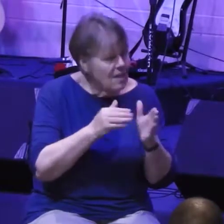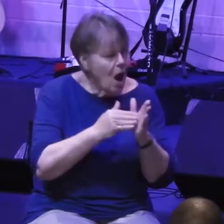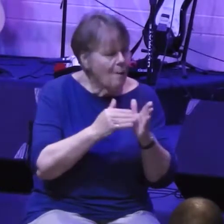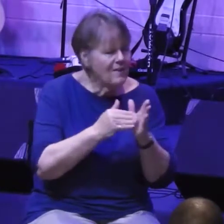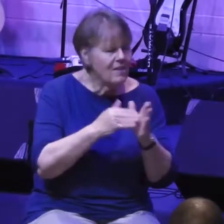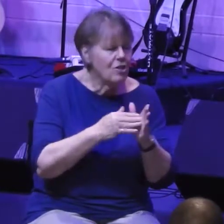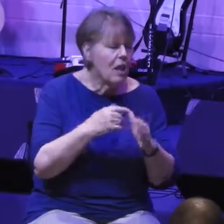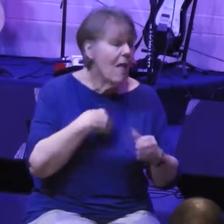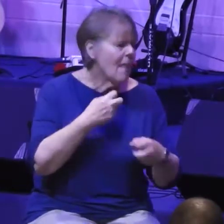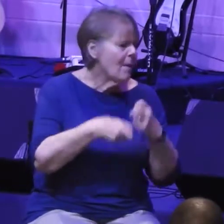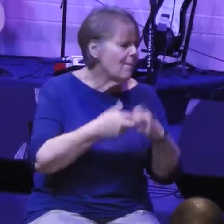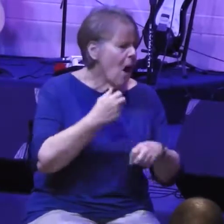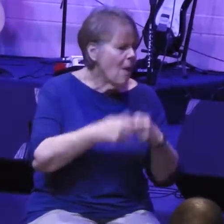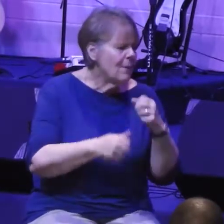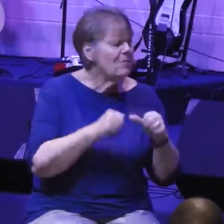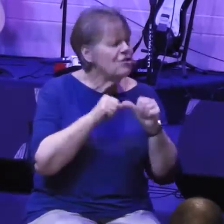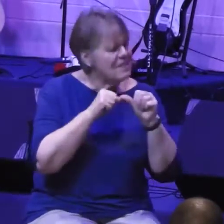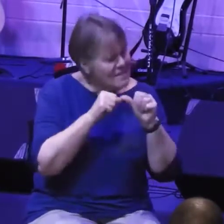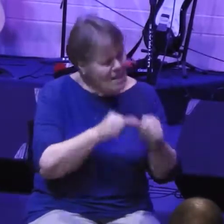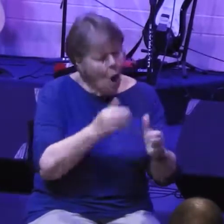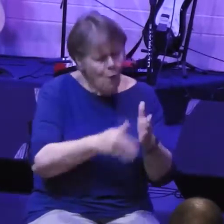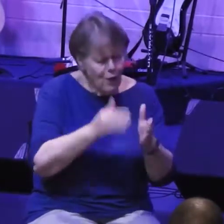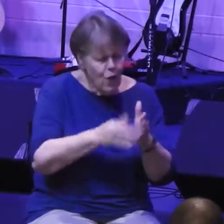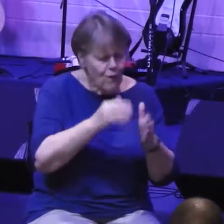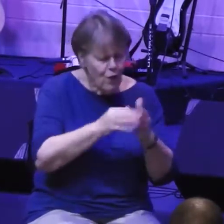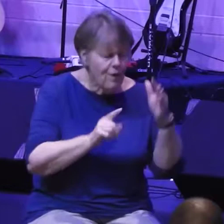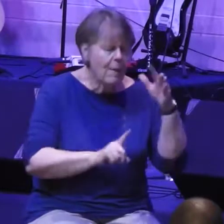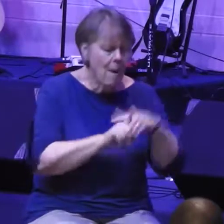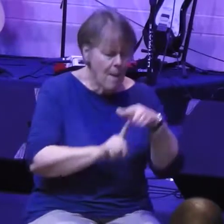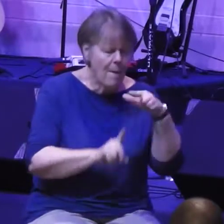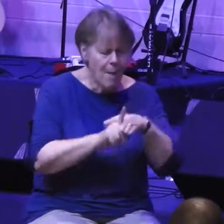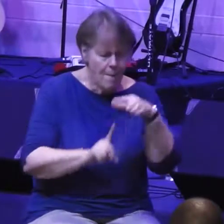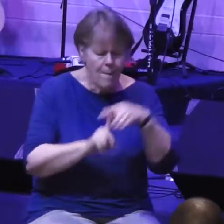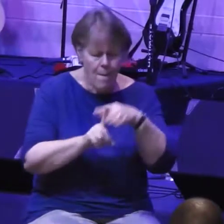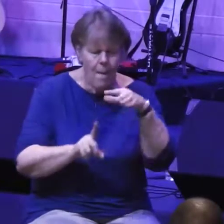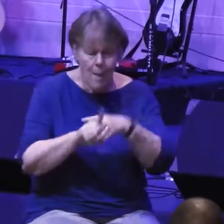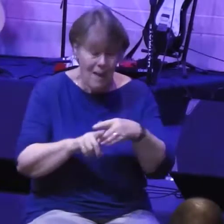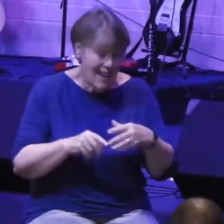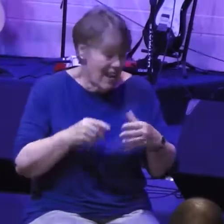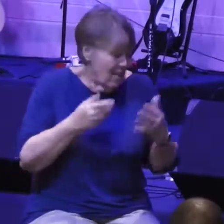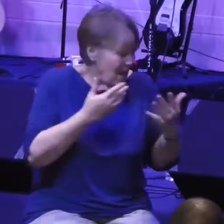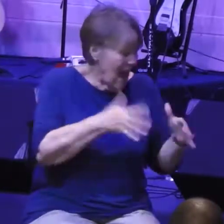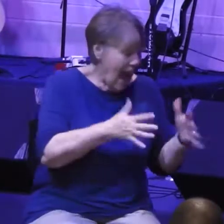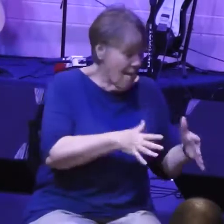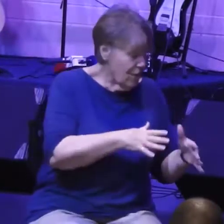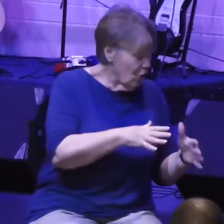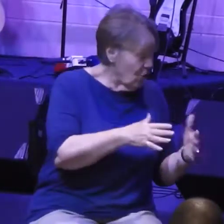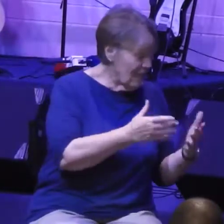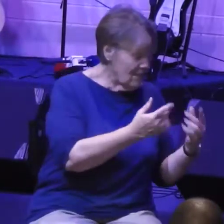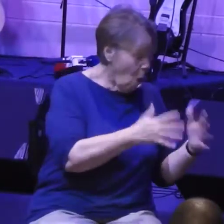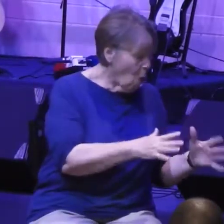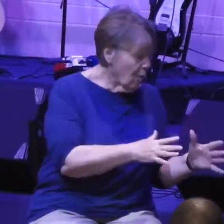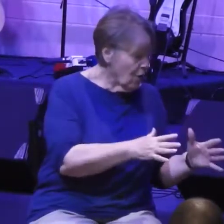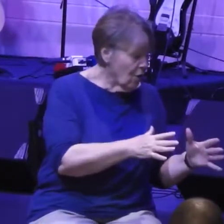coming up and they keep coming back. Even when you successfully finished your work, the opposition still shows up. persistent opposition is not